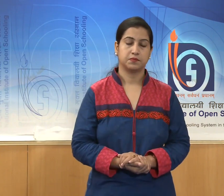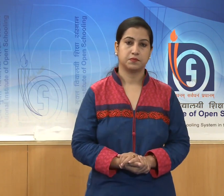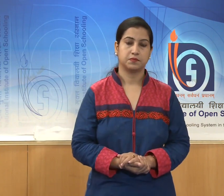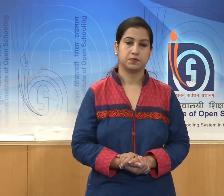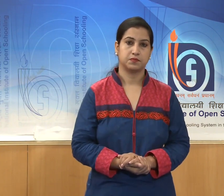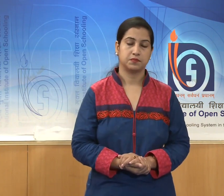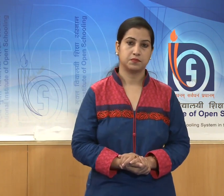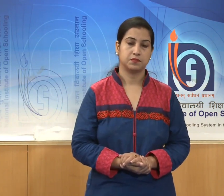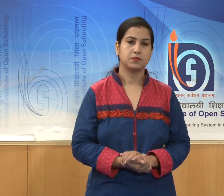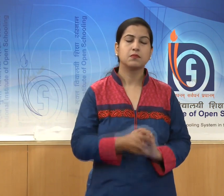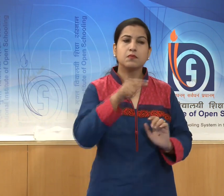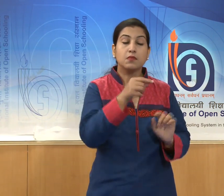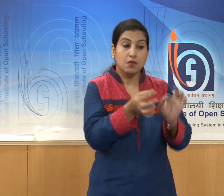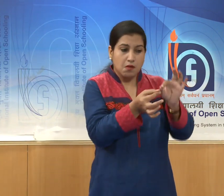inches in height only,